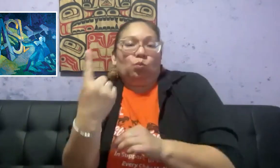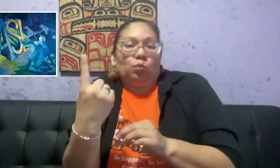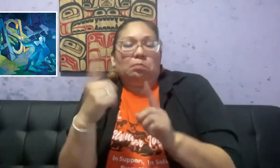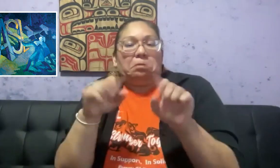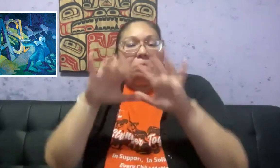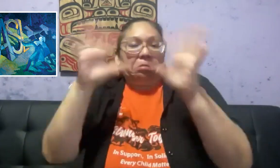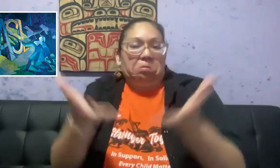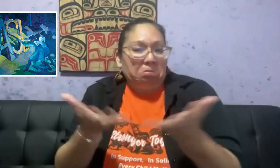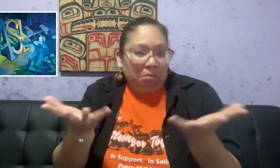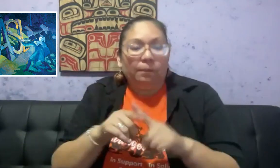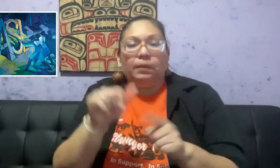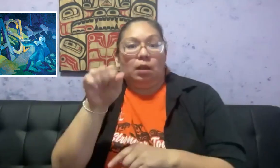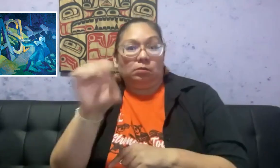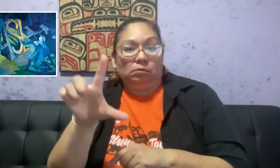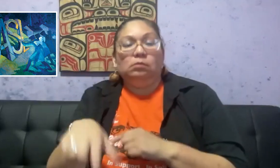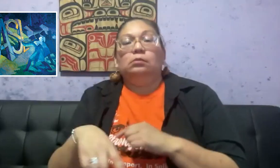other sign languages around the world.